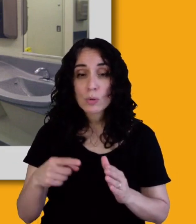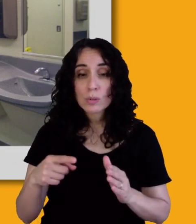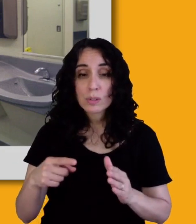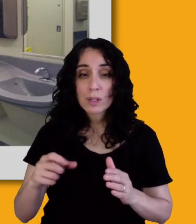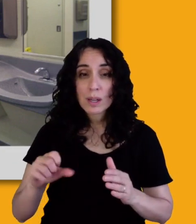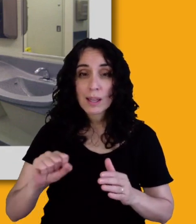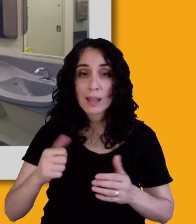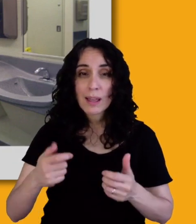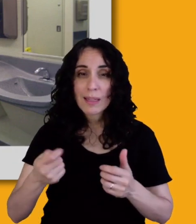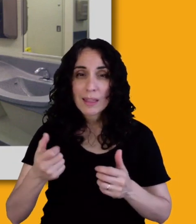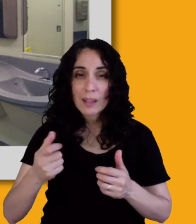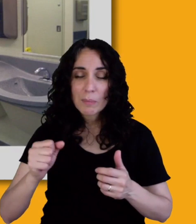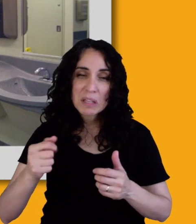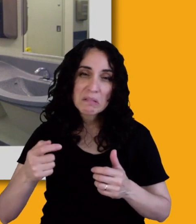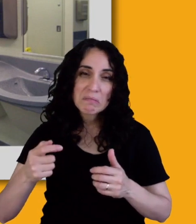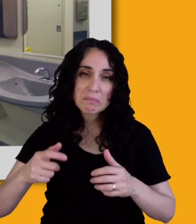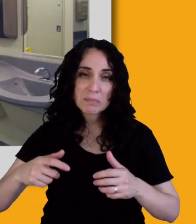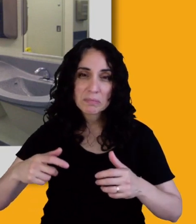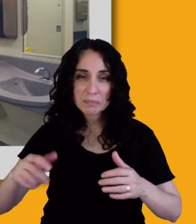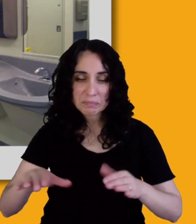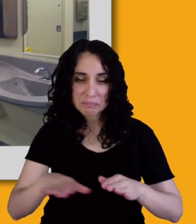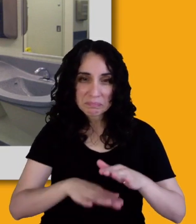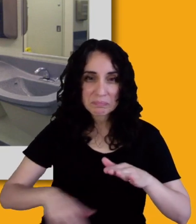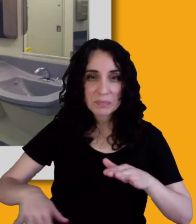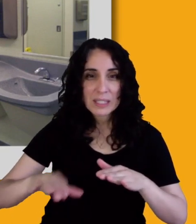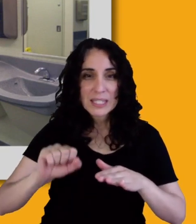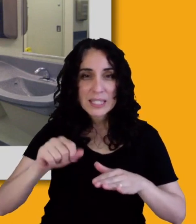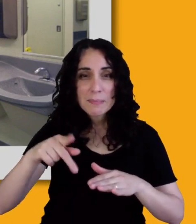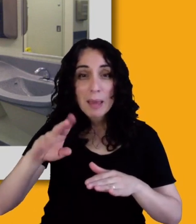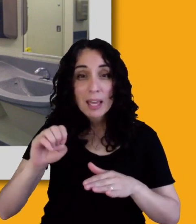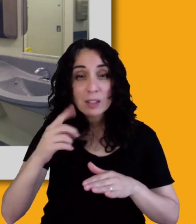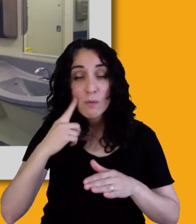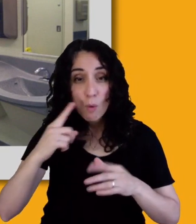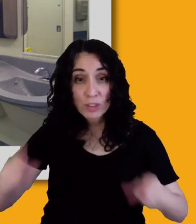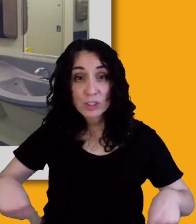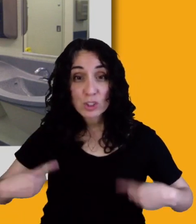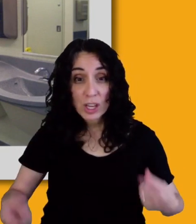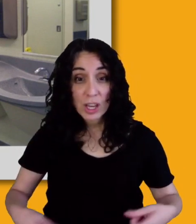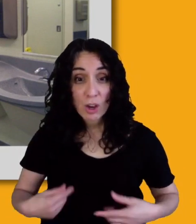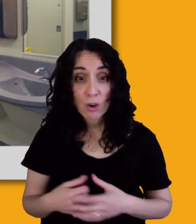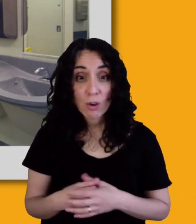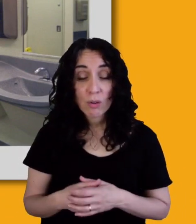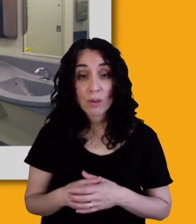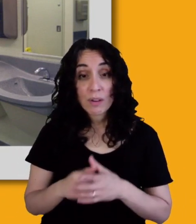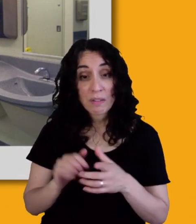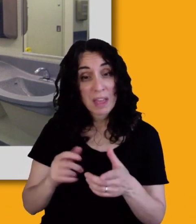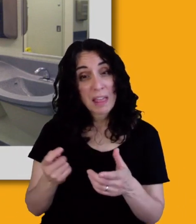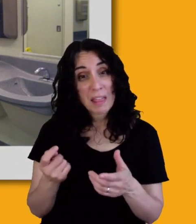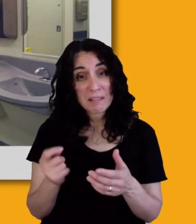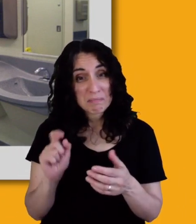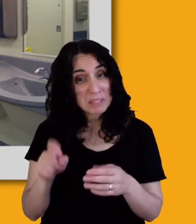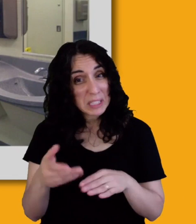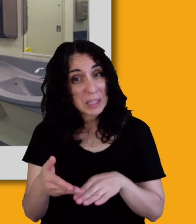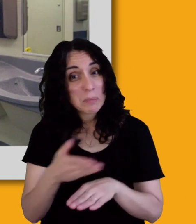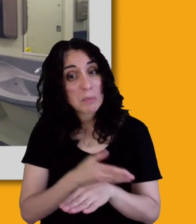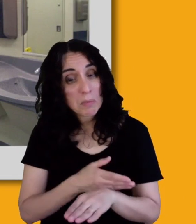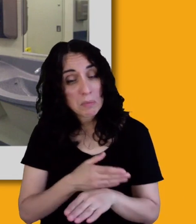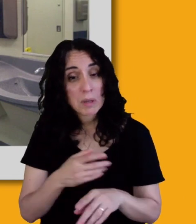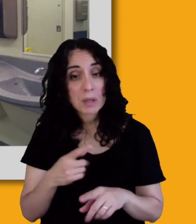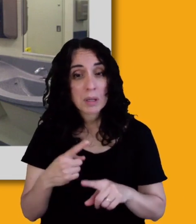begins to get to a sculptural look. Um, it's not separating anybody else out. Everybody gets to choose